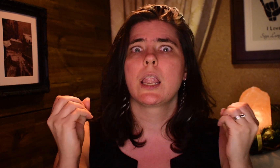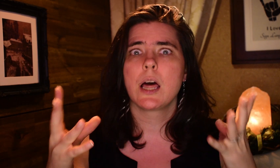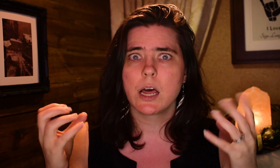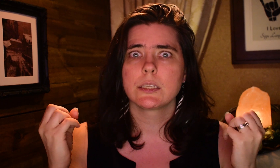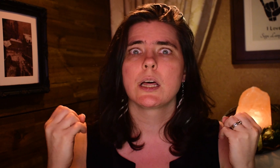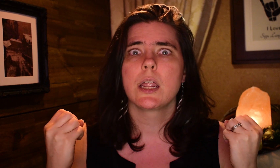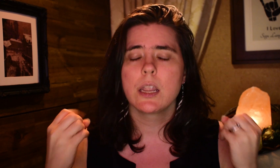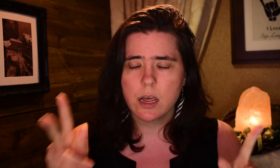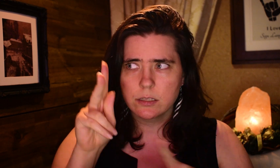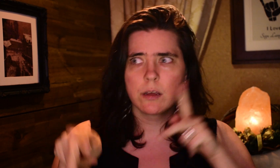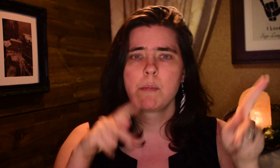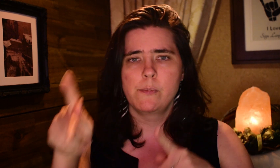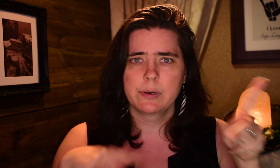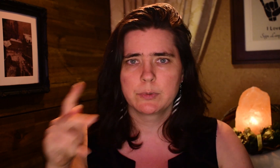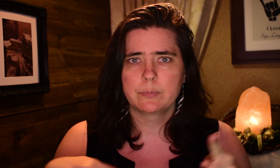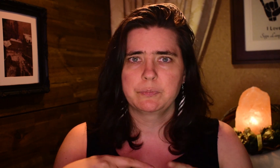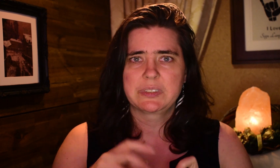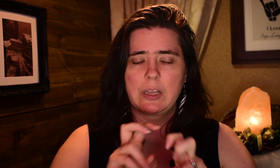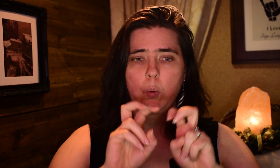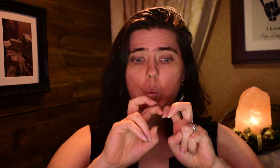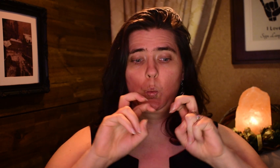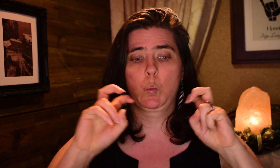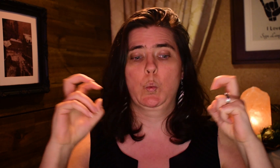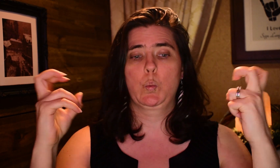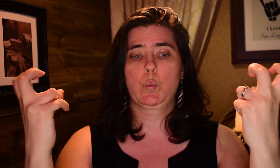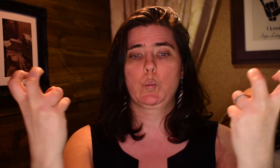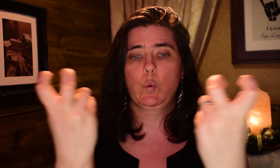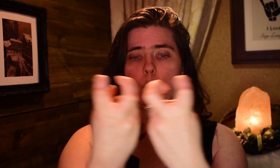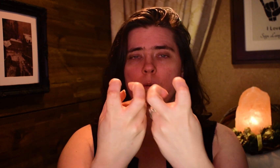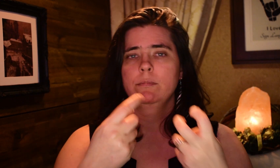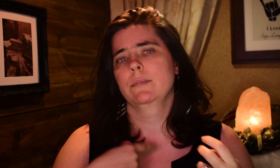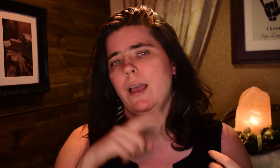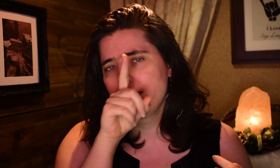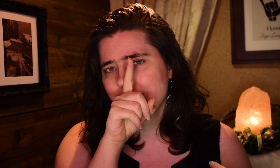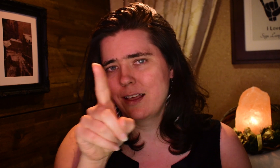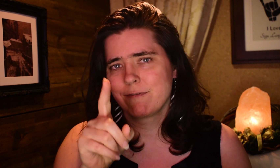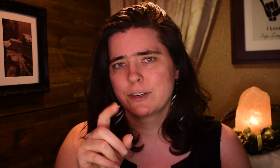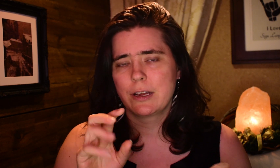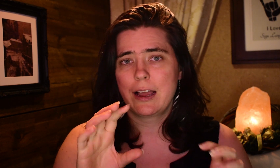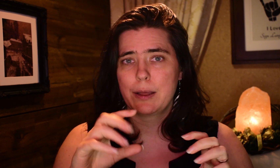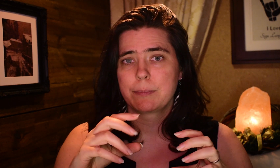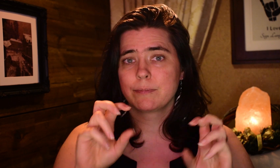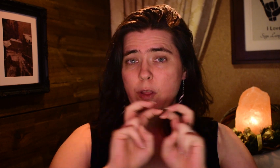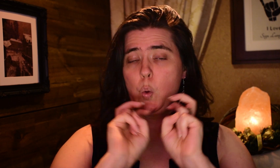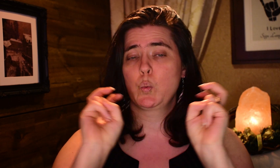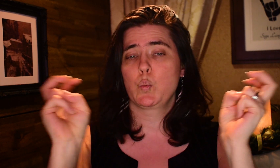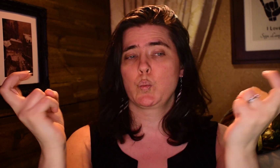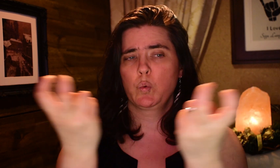hall. And there were lots of people. Big circle table would sit around. I loved the